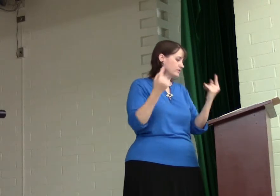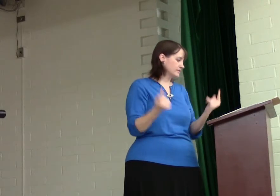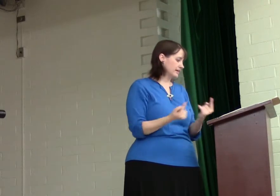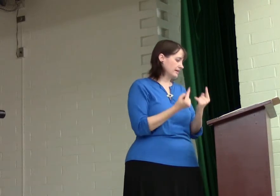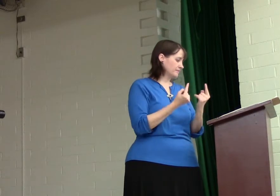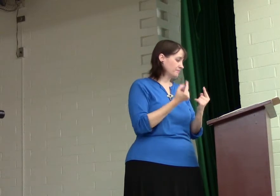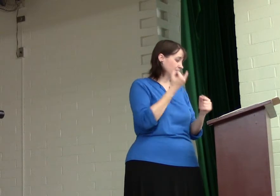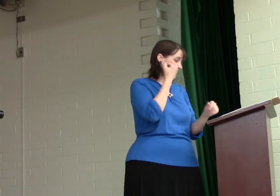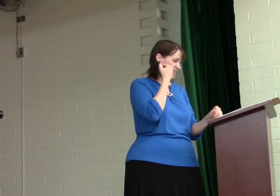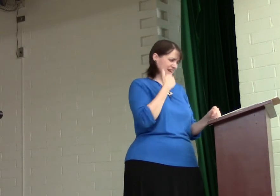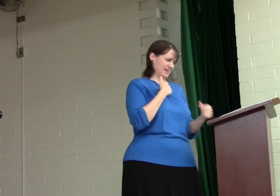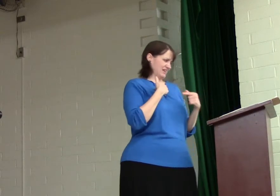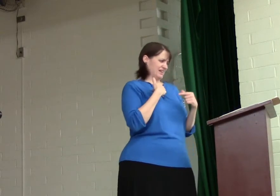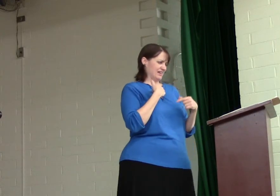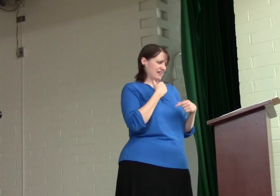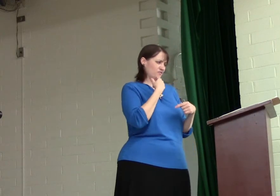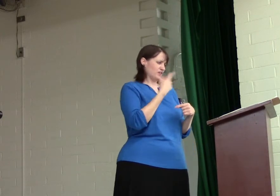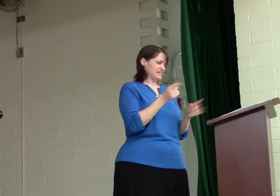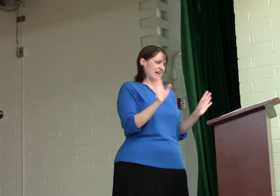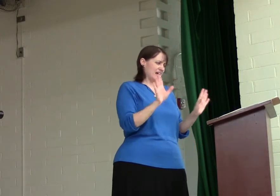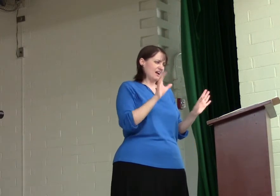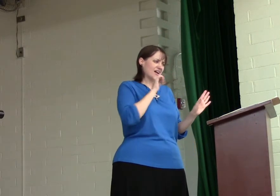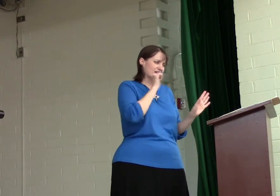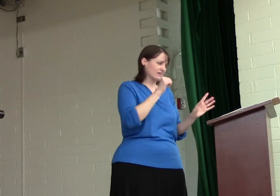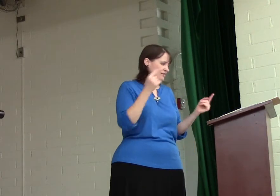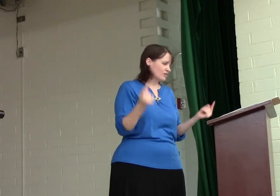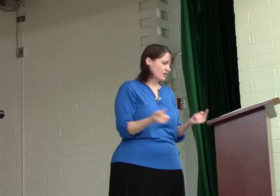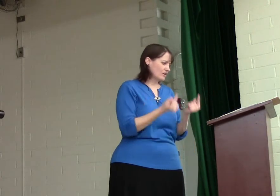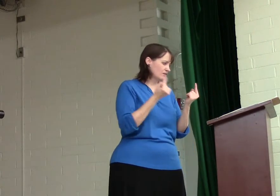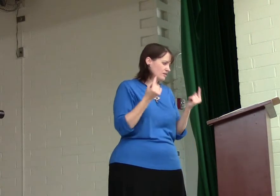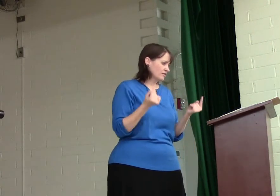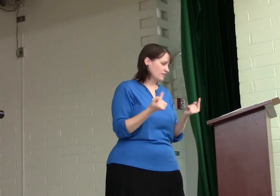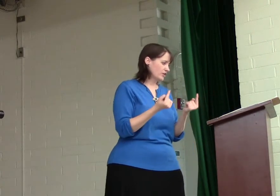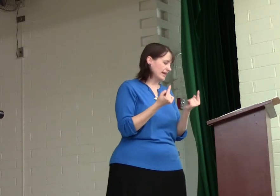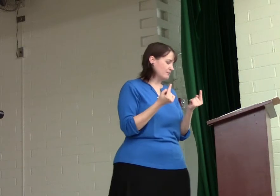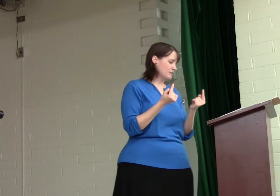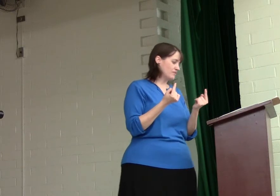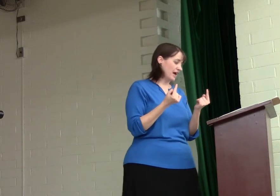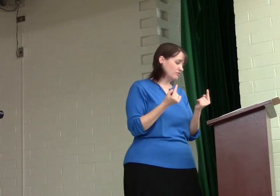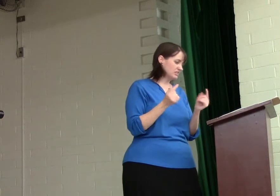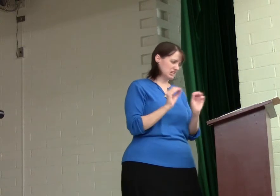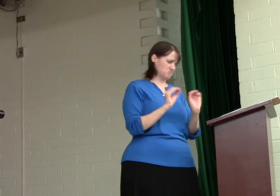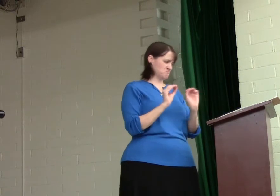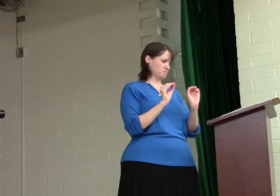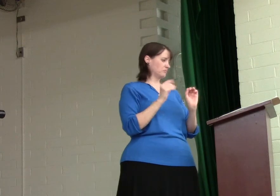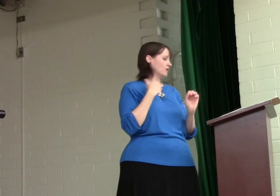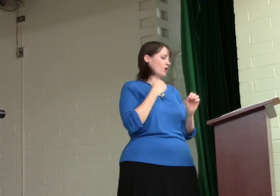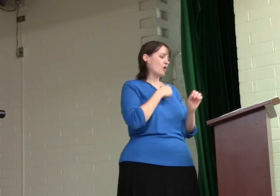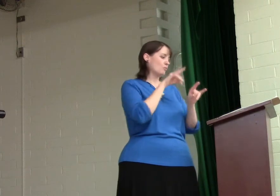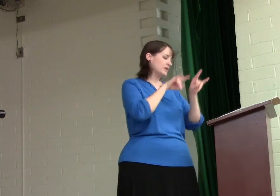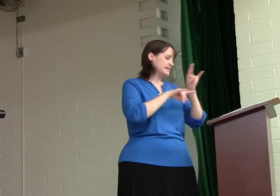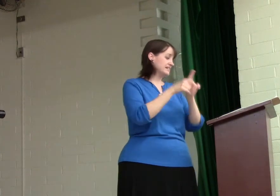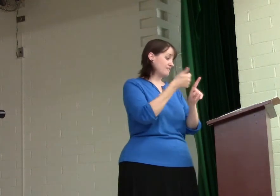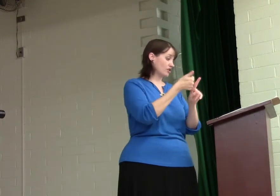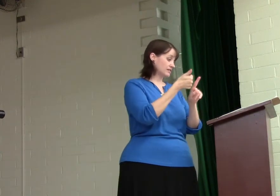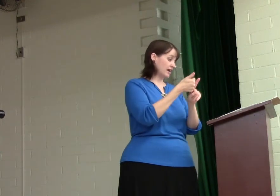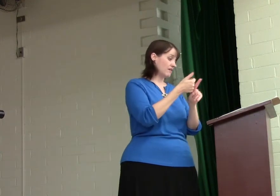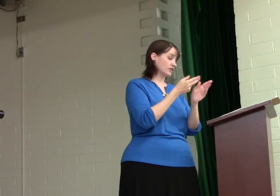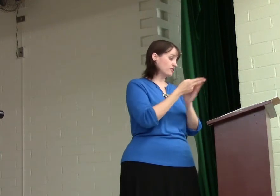sin. if we say, if we claim to be without sin, we deceive ourselves and the